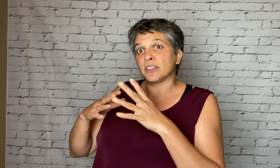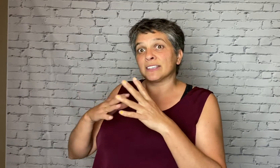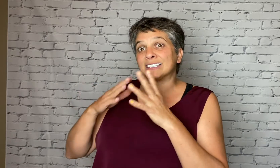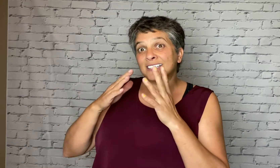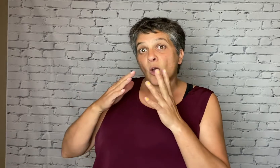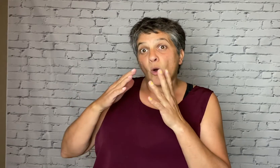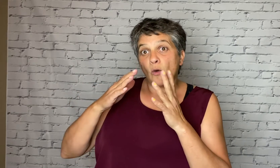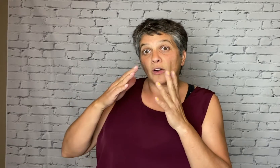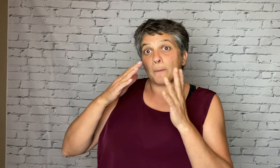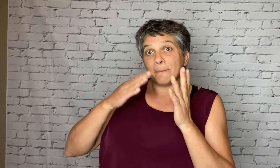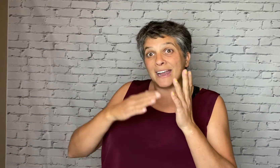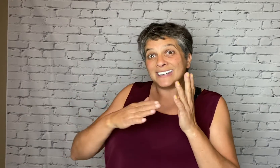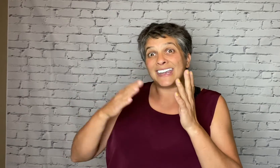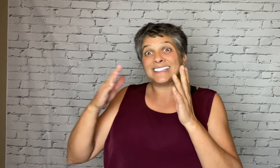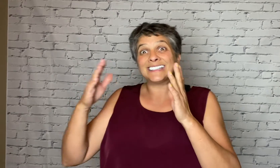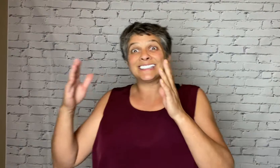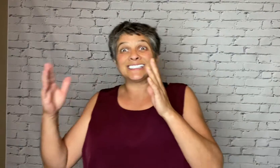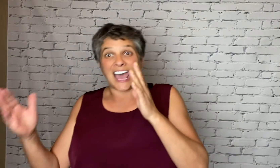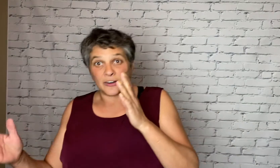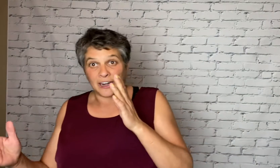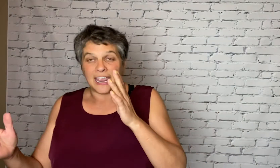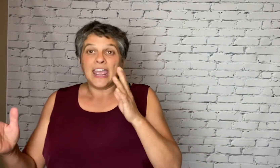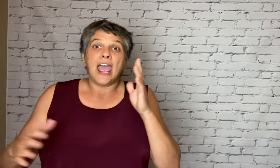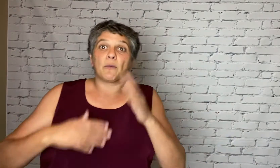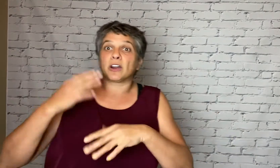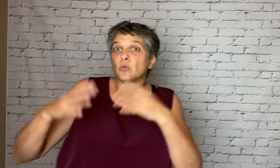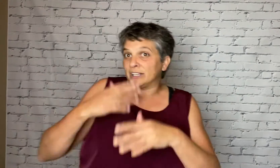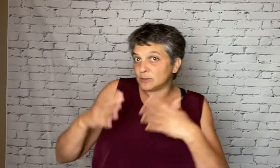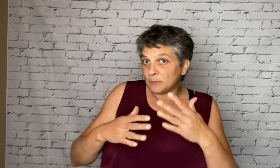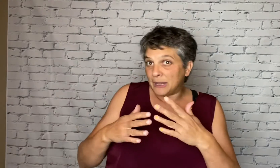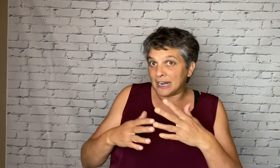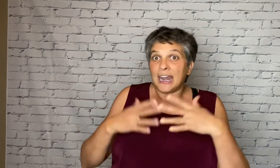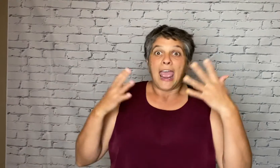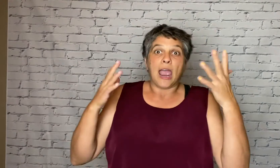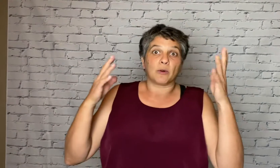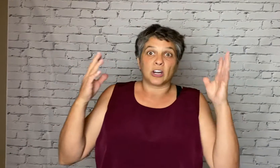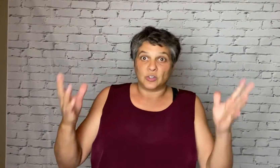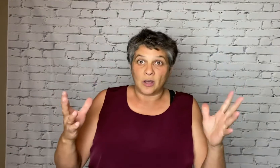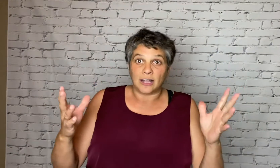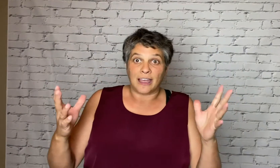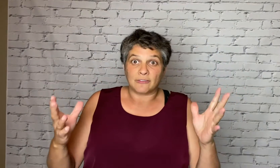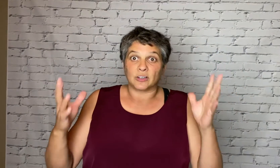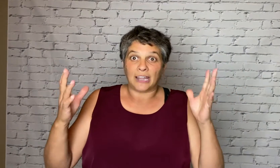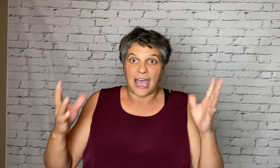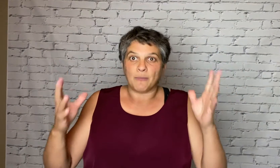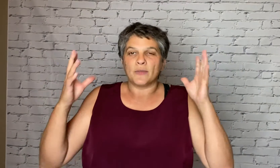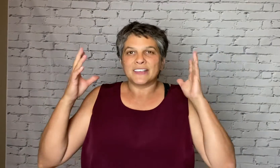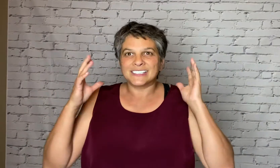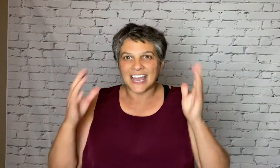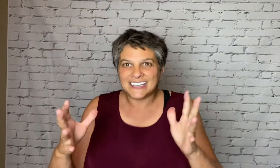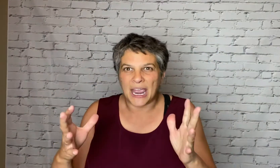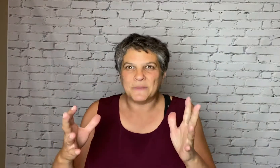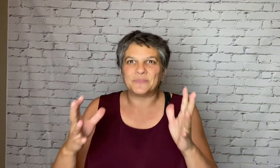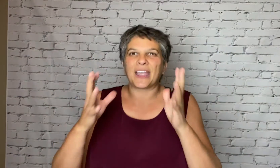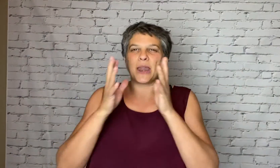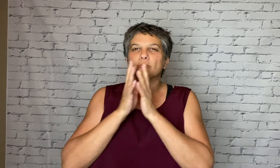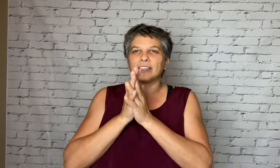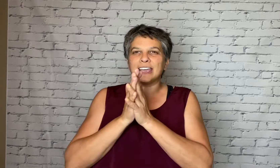this over Monday to Saturday and we're going to rinse and repeat it and we're going to do a laughter lab on the Sunday and I'm really